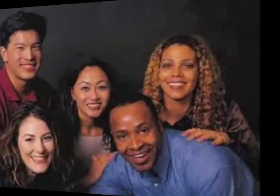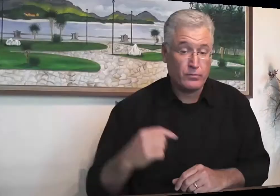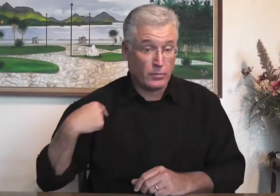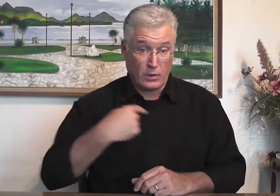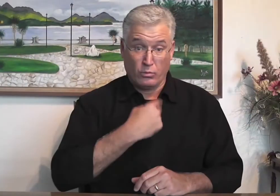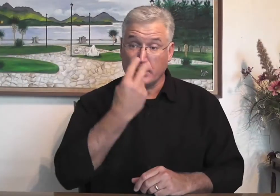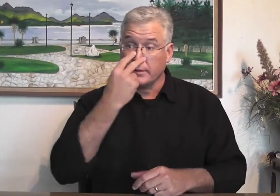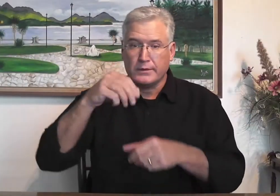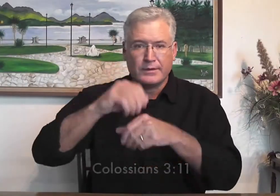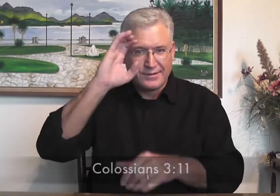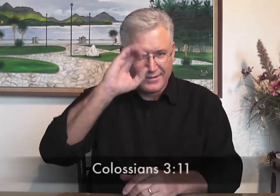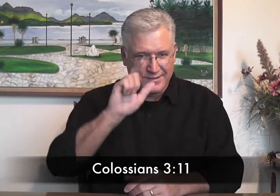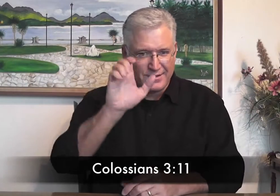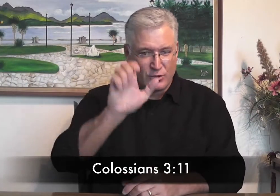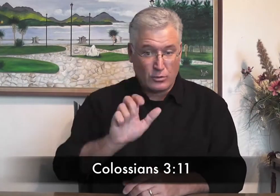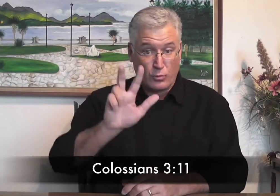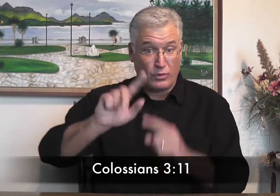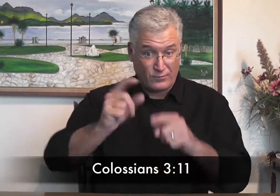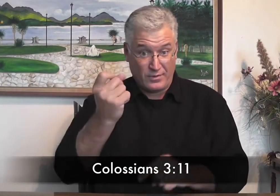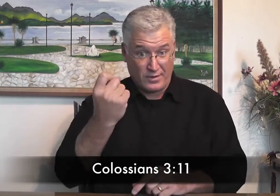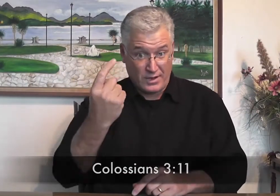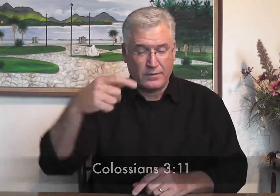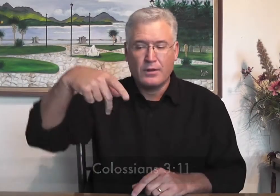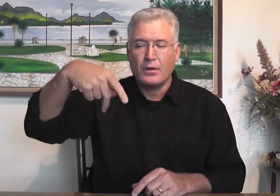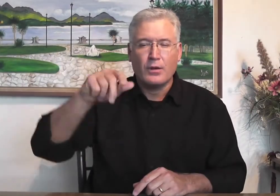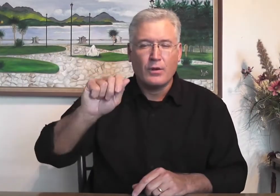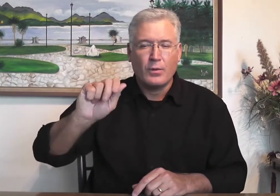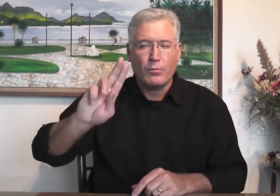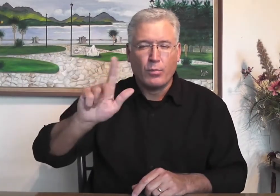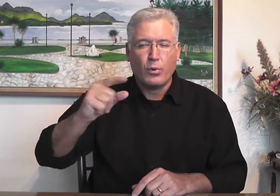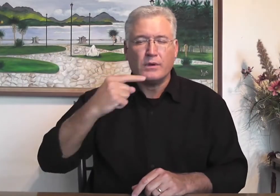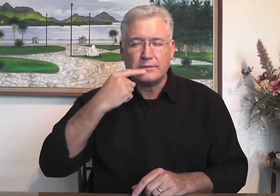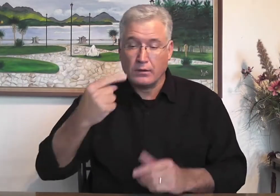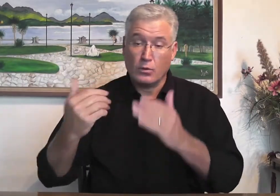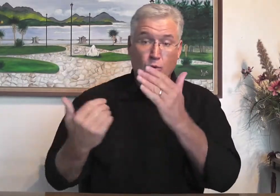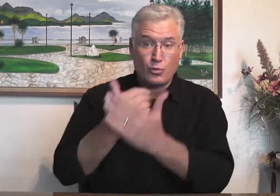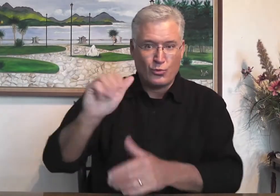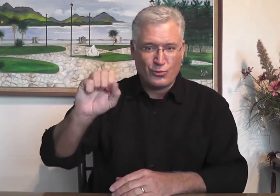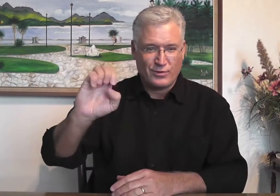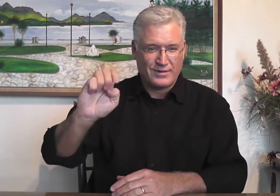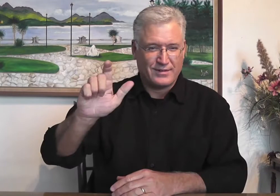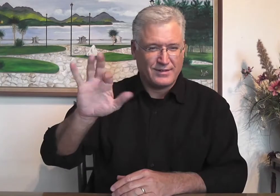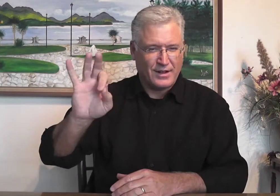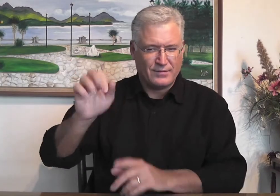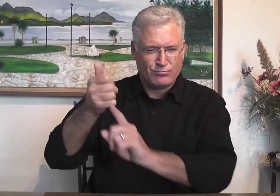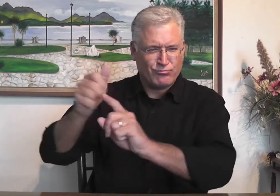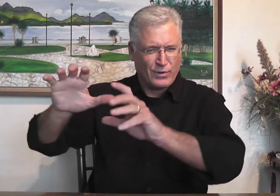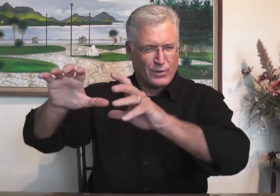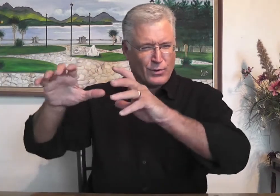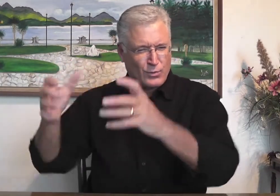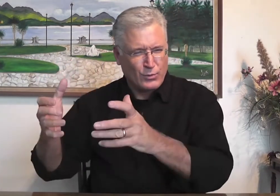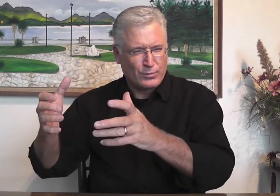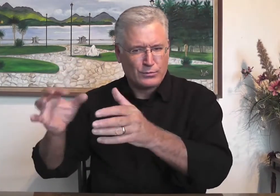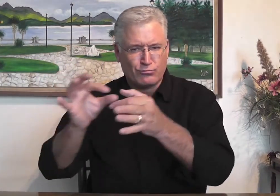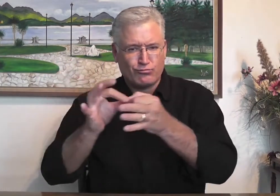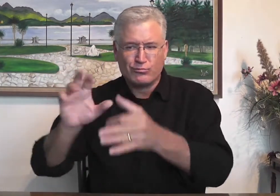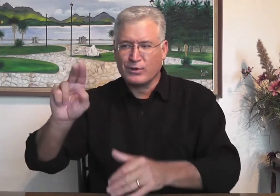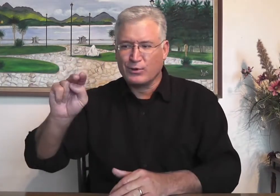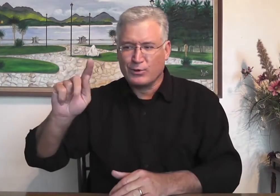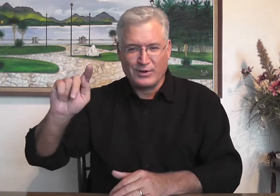We see in Colossians 3, 11, it says that the new self, that's a group who